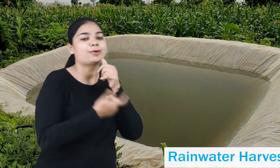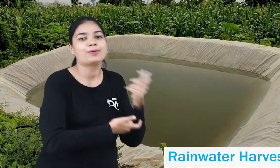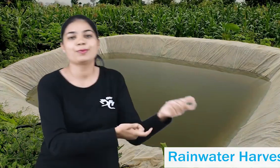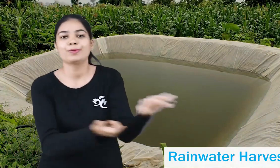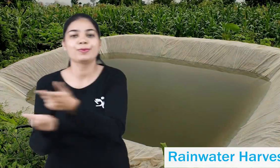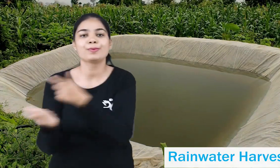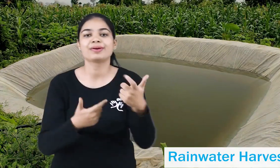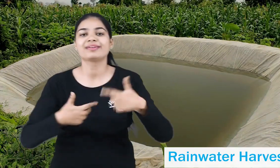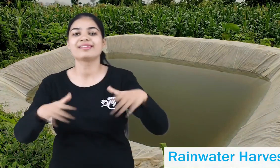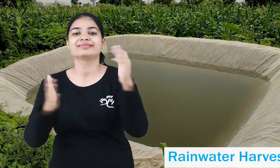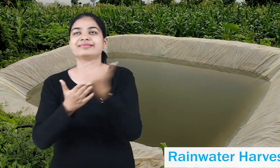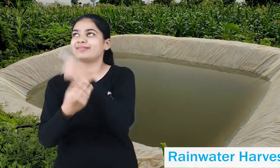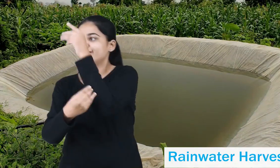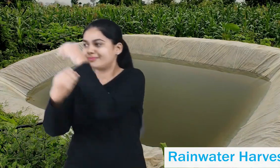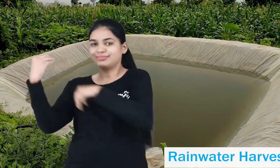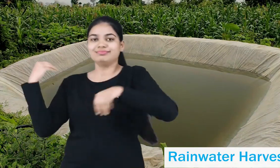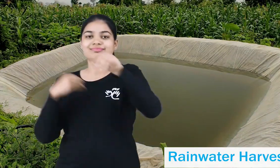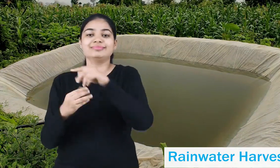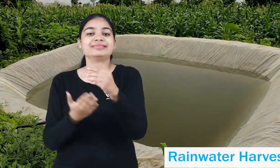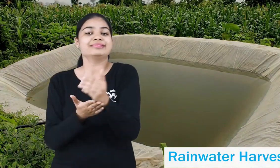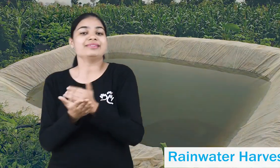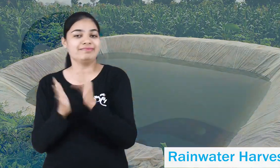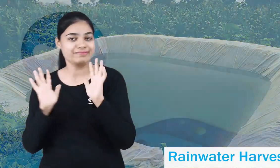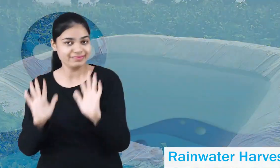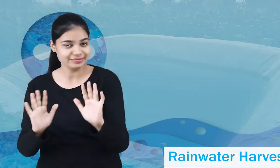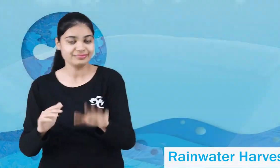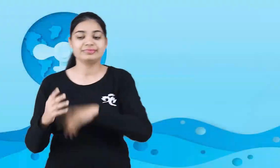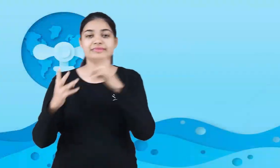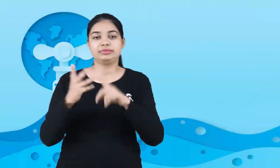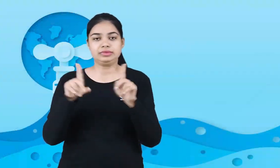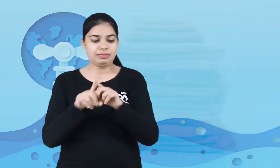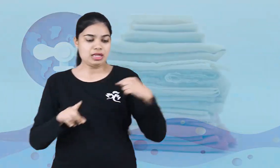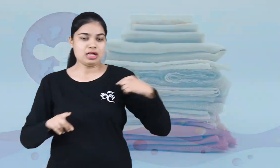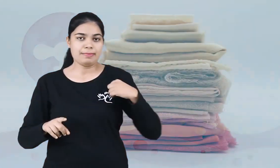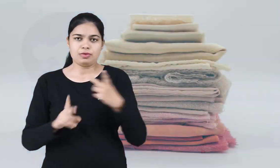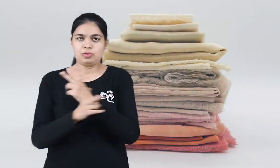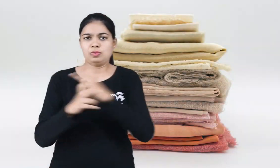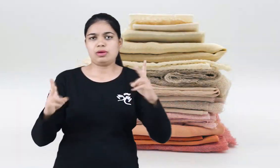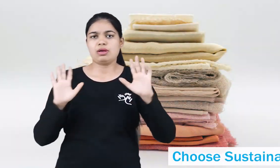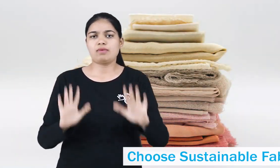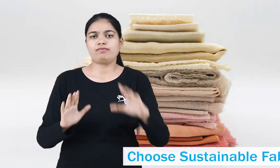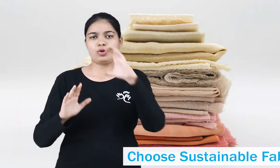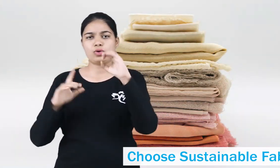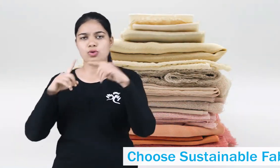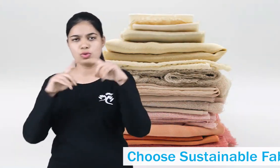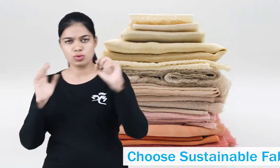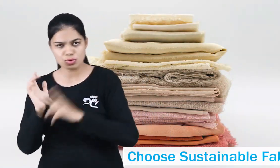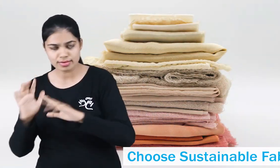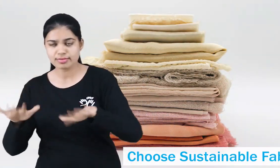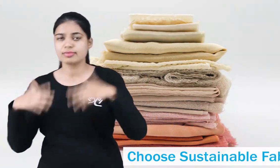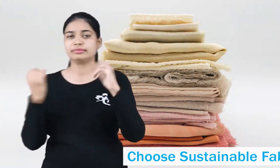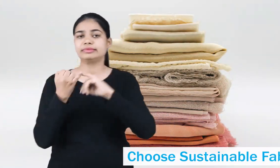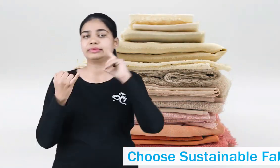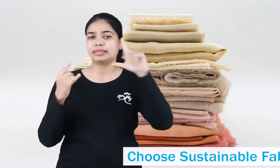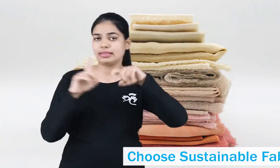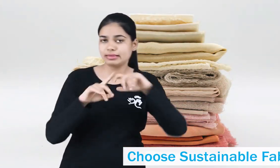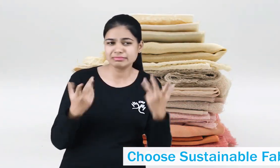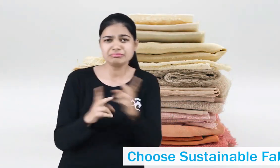providing water for farming, cattle and for general domestic use. It helps with water conservation. third thing is sustainable fabrics. For